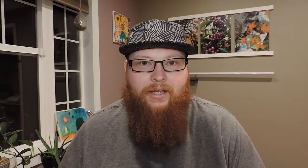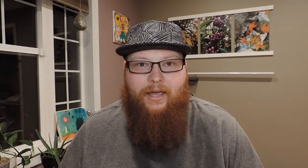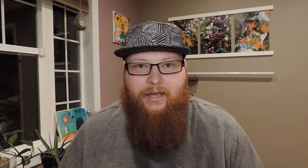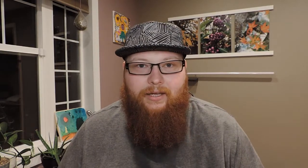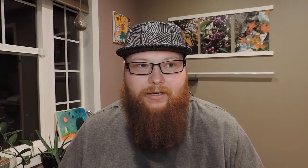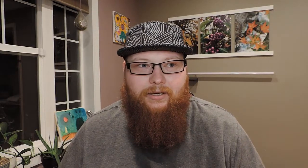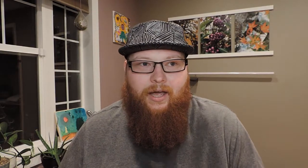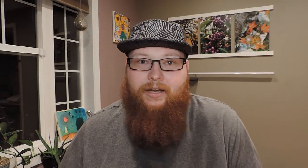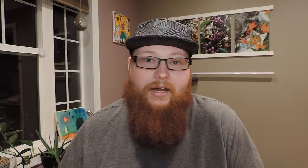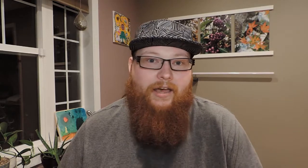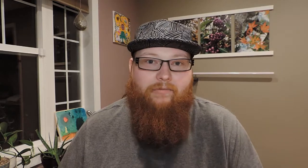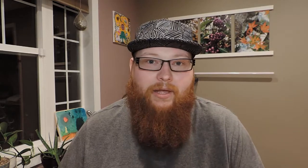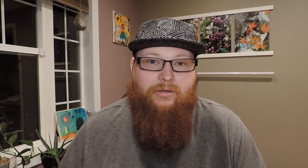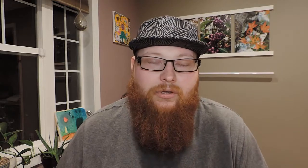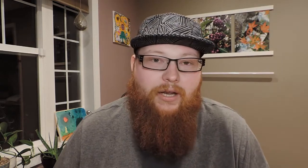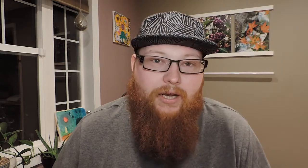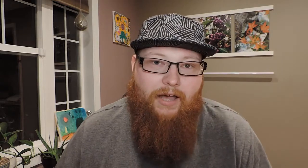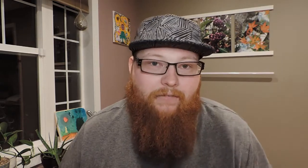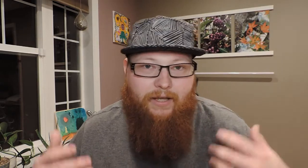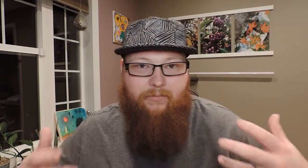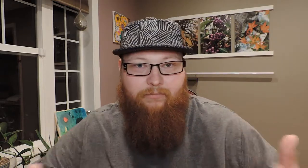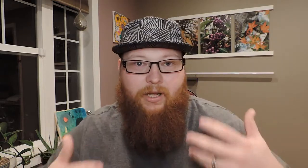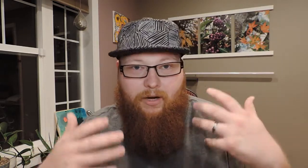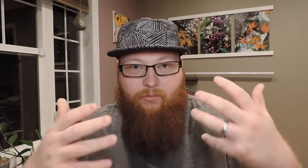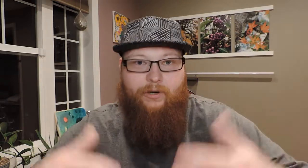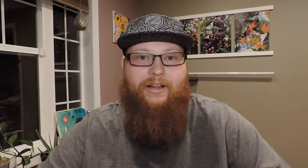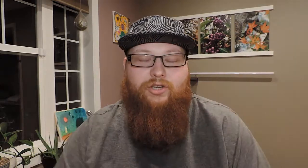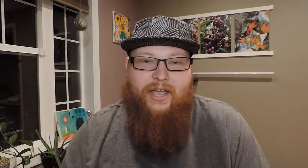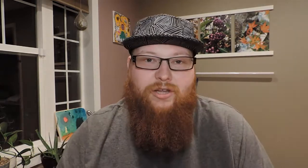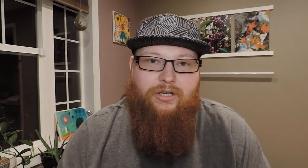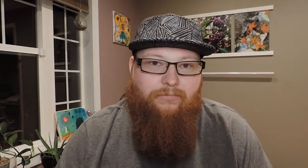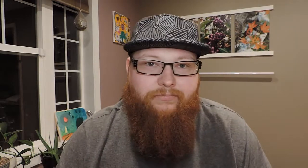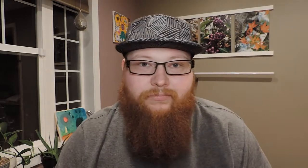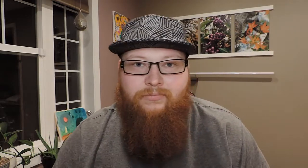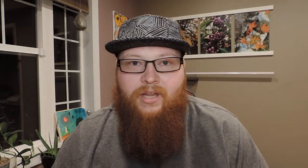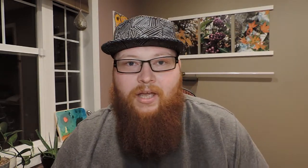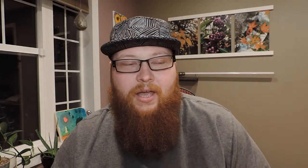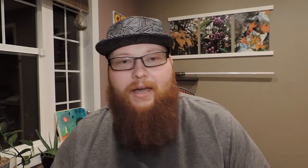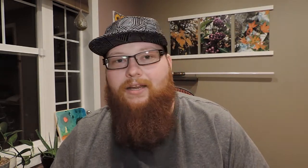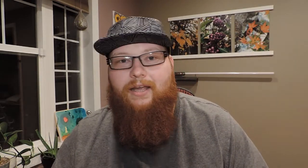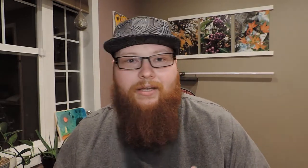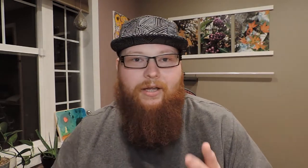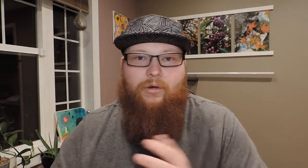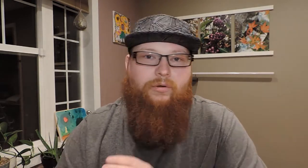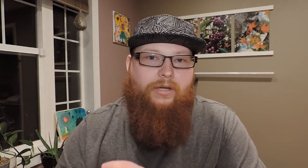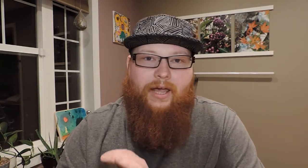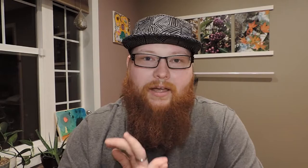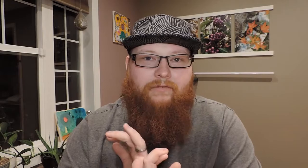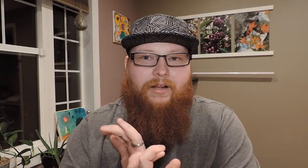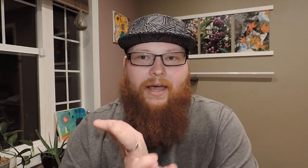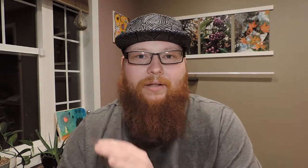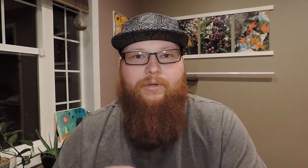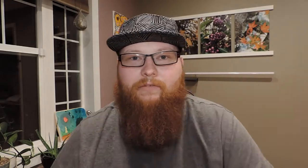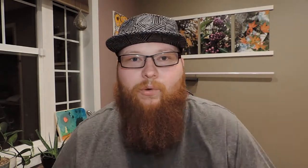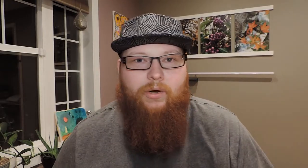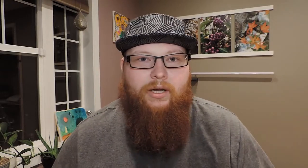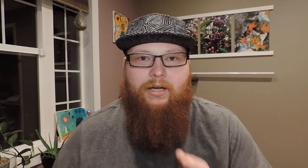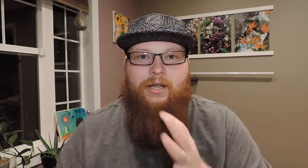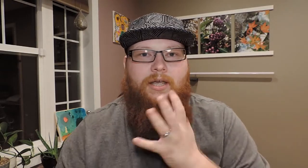and I didn't have a main, I didn't have like a real education. I didn't get to go and have class with everyone, and,